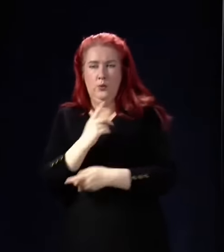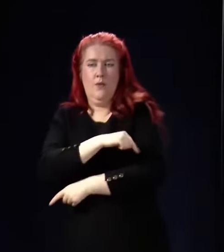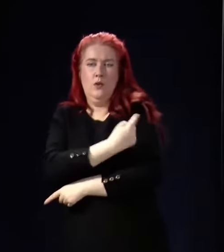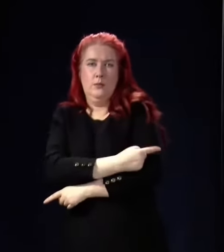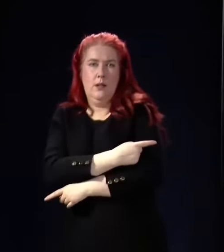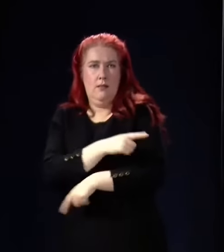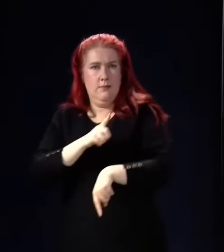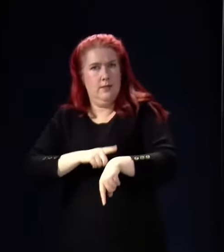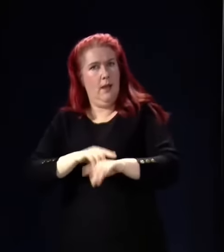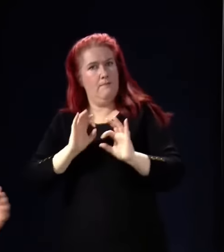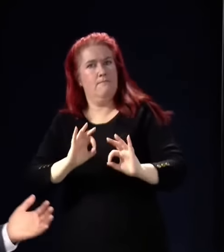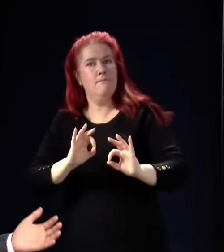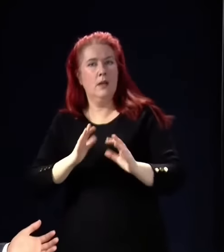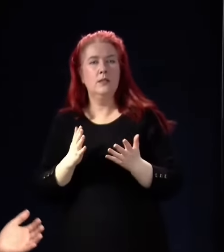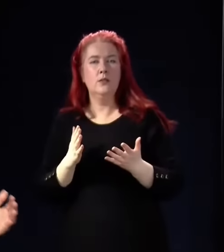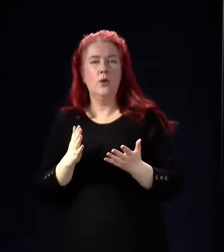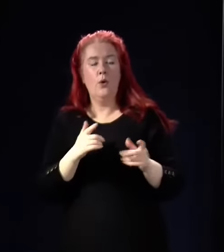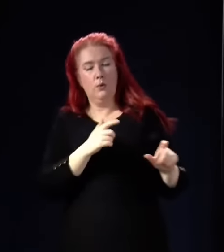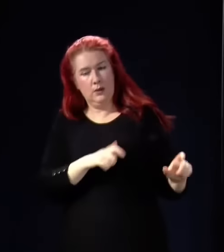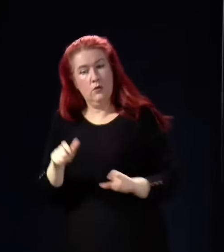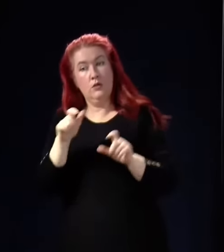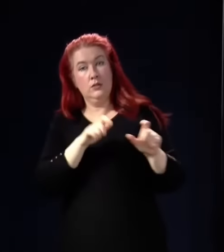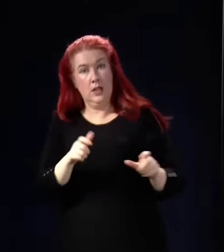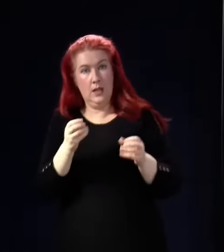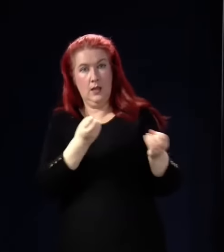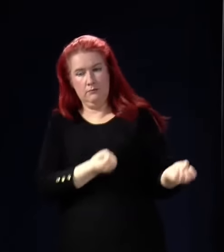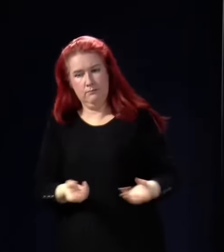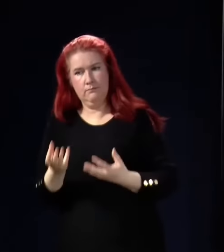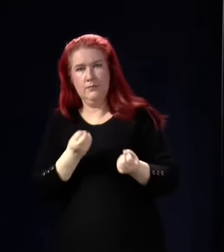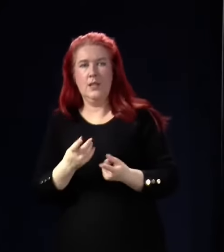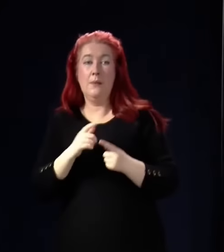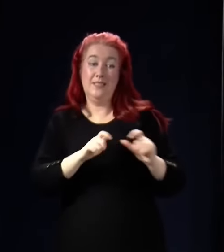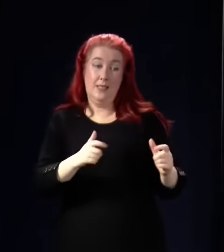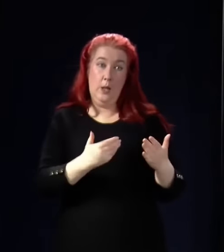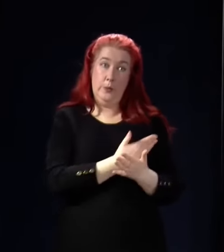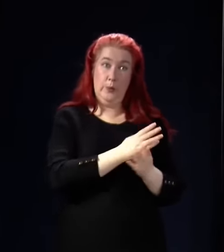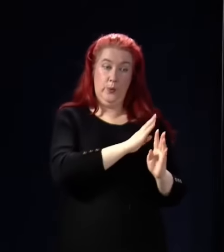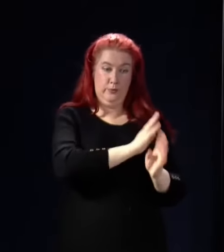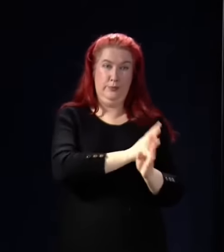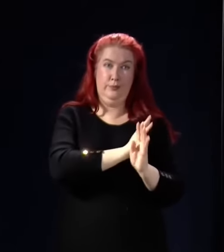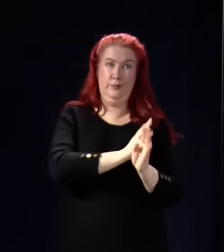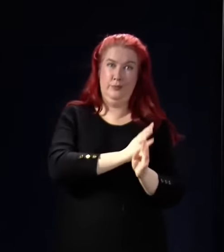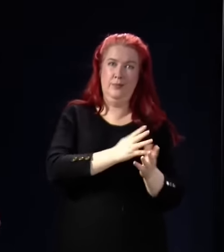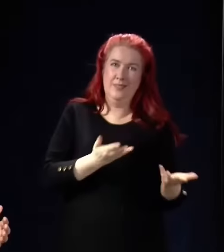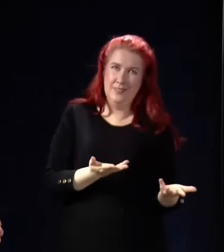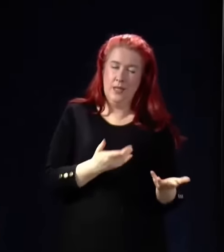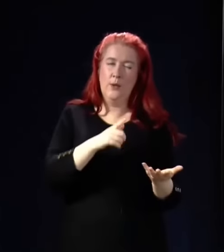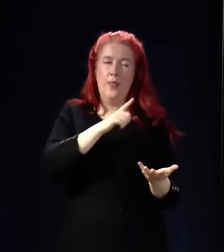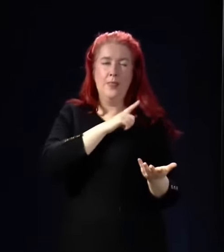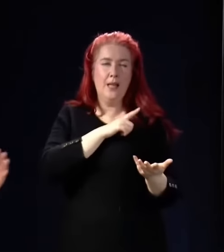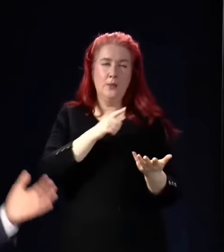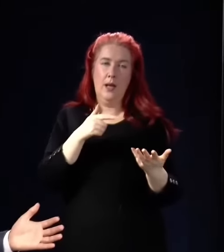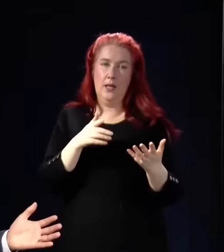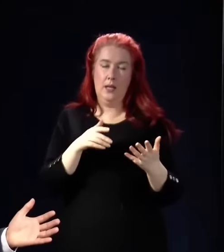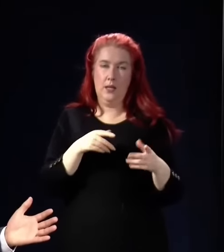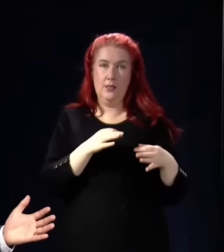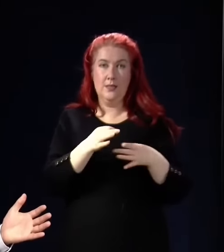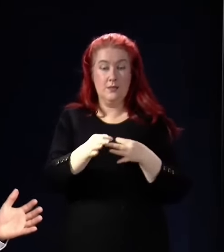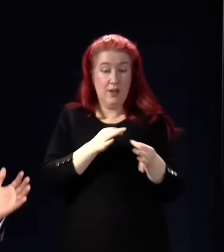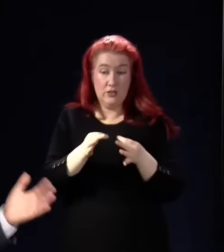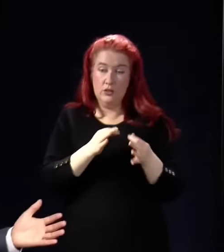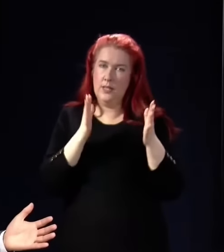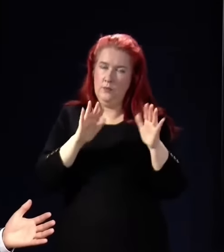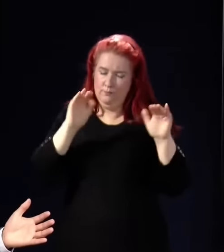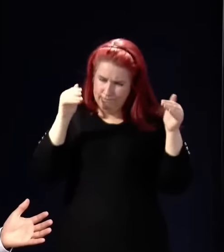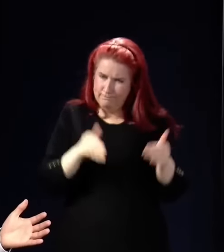we're having continual discharge. But of course, we're getting people coming in the front door. It's why the, you know, the strategy here is a whole systems approach, try to